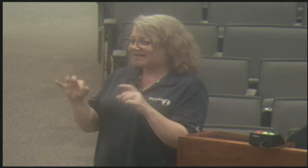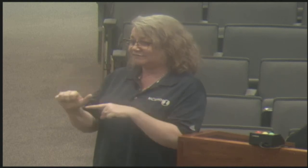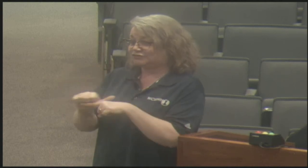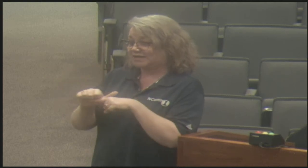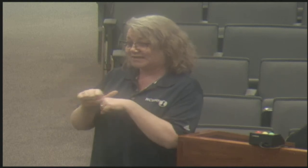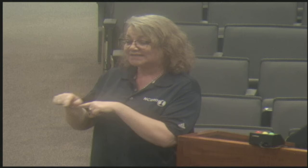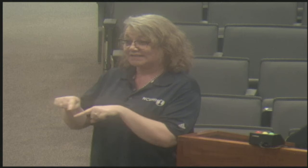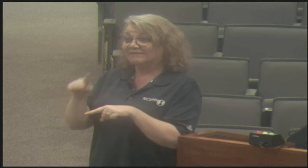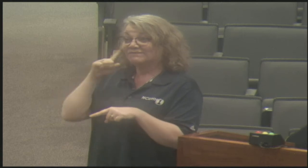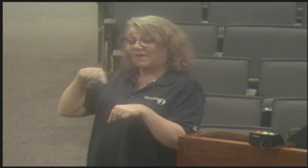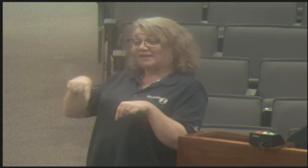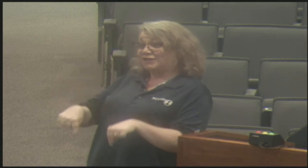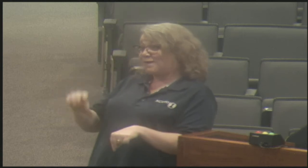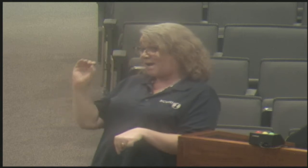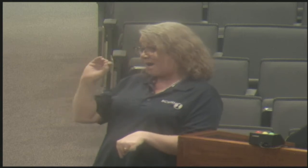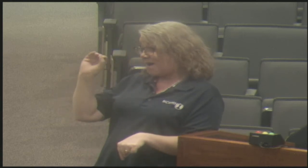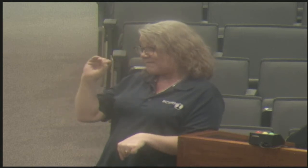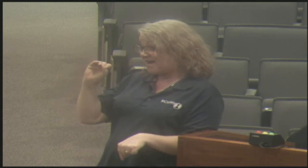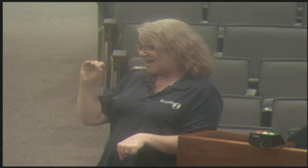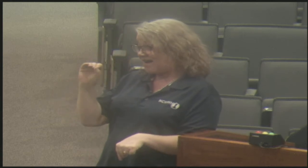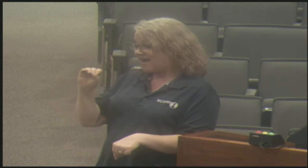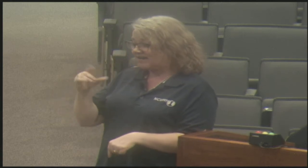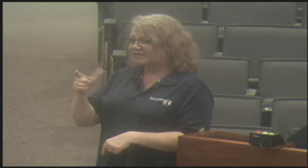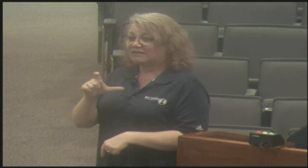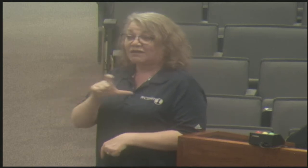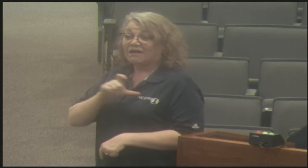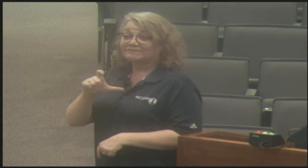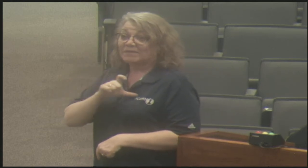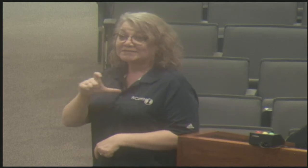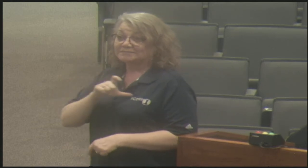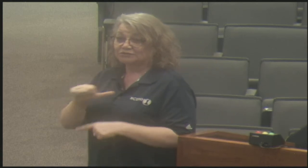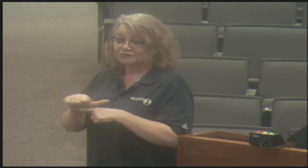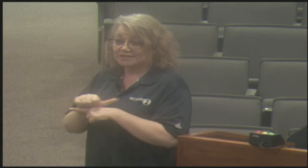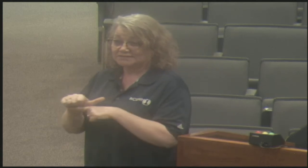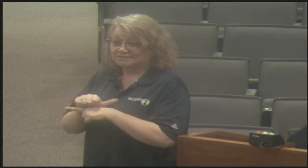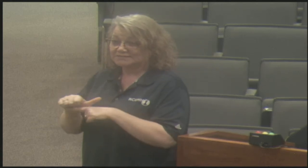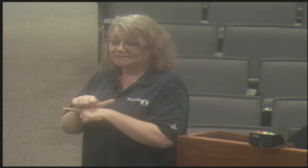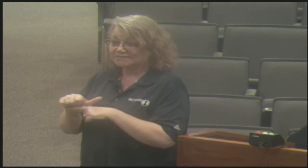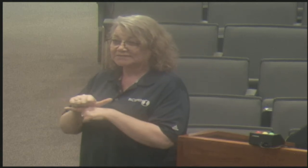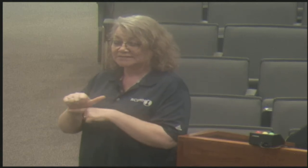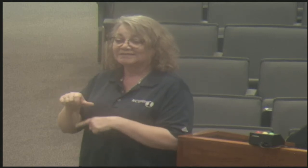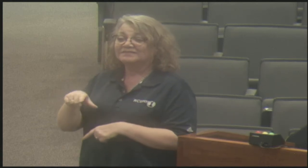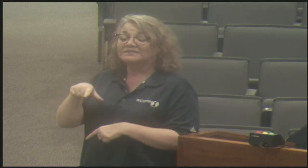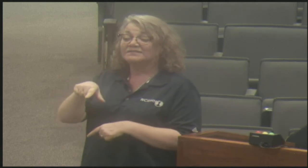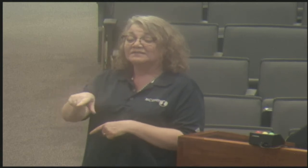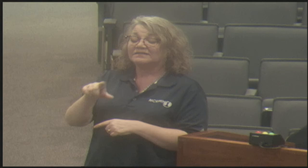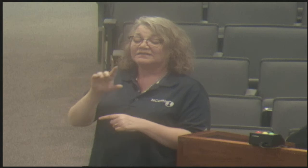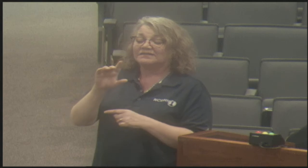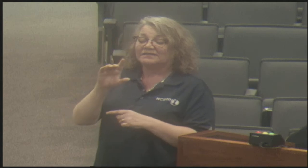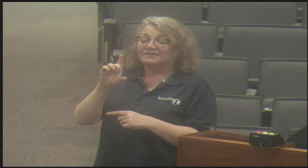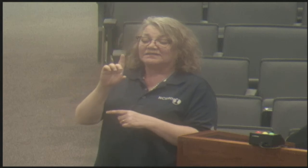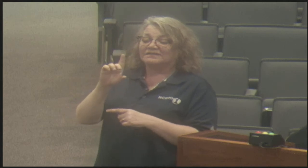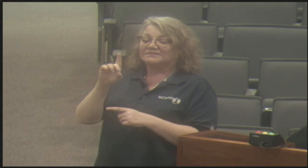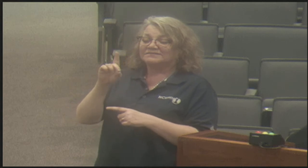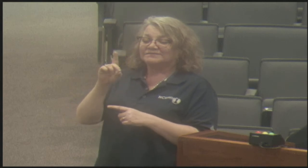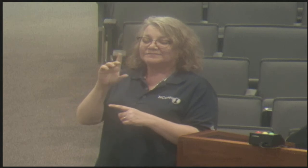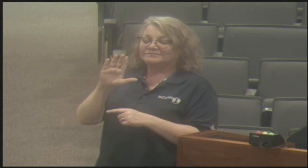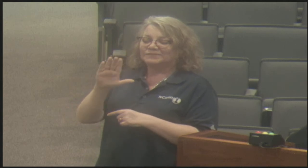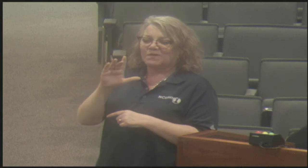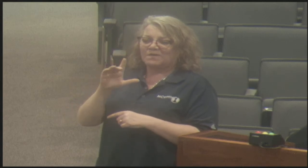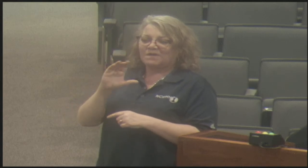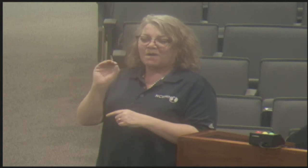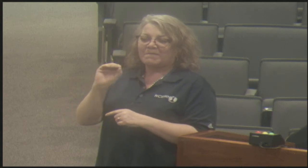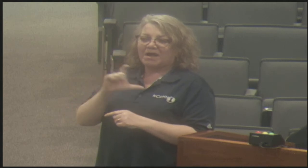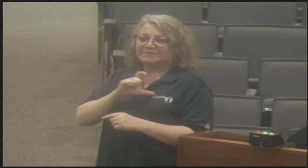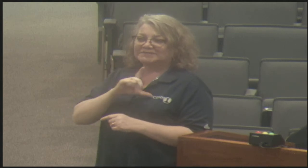Our agency provides a lot of training here within the city of Omaha. Law enforcement training is one of those different